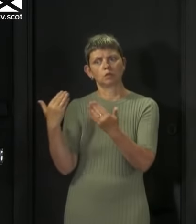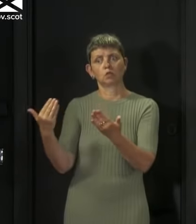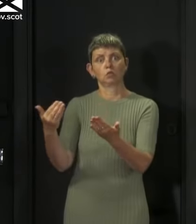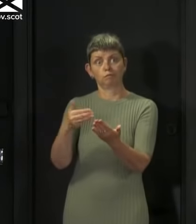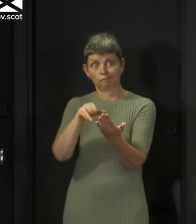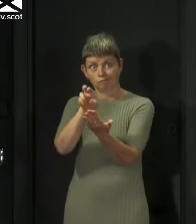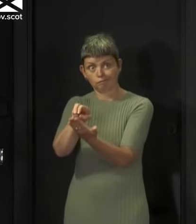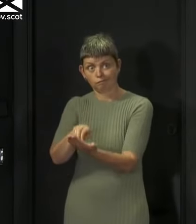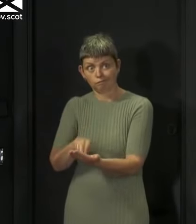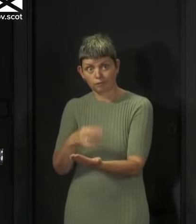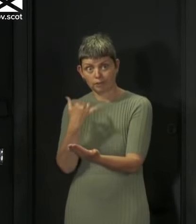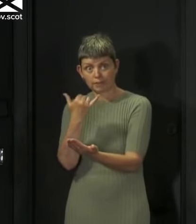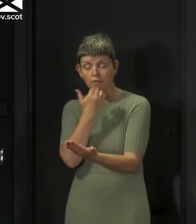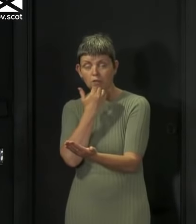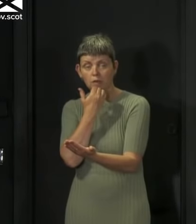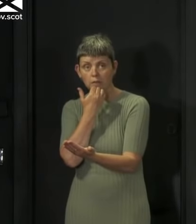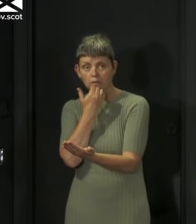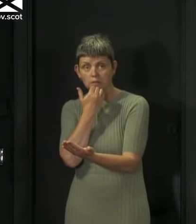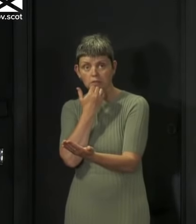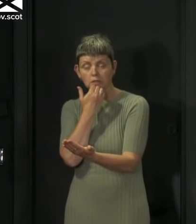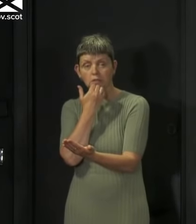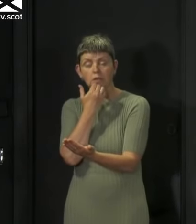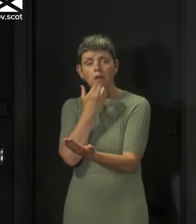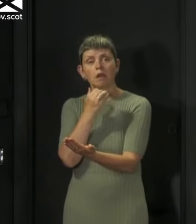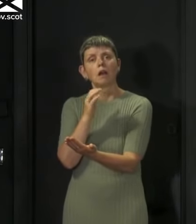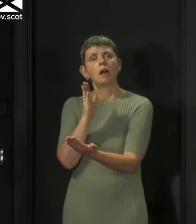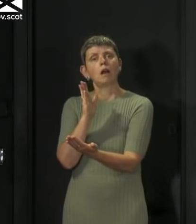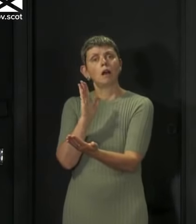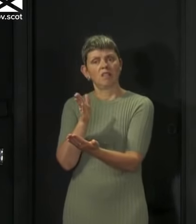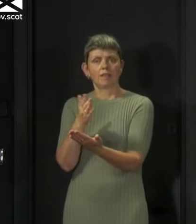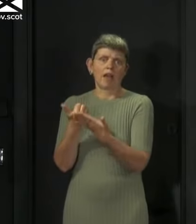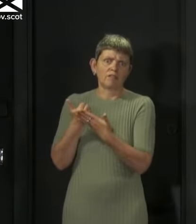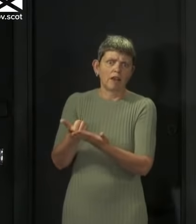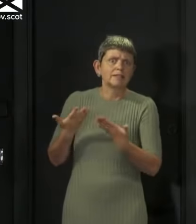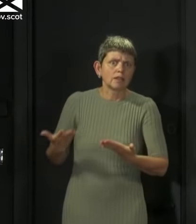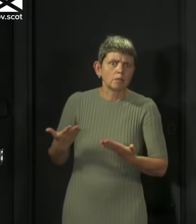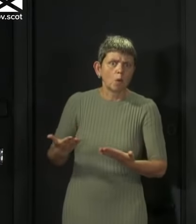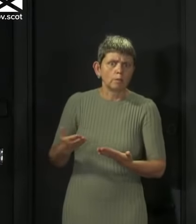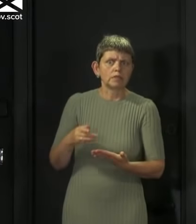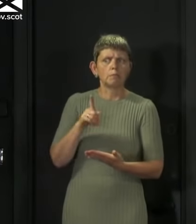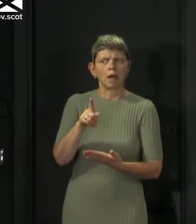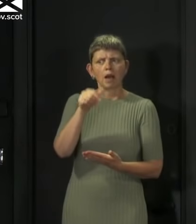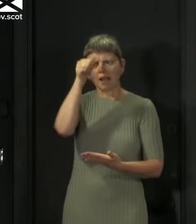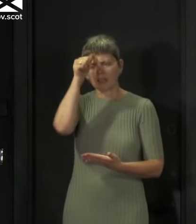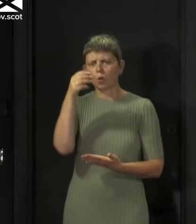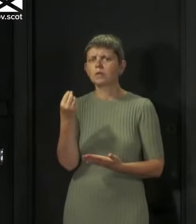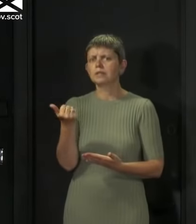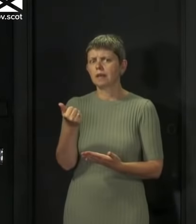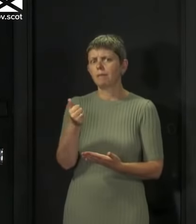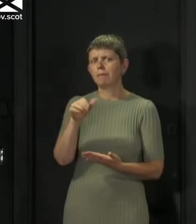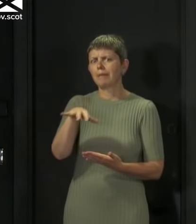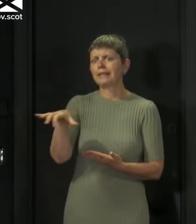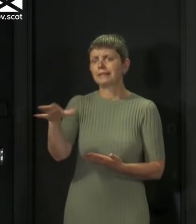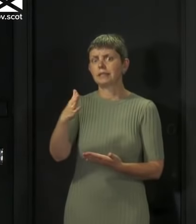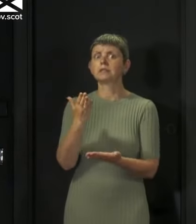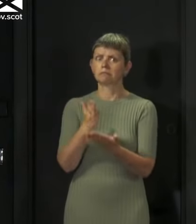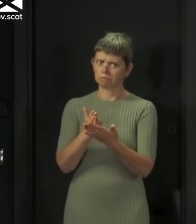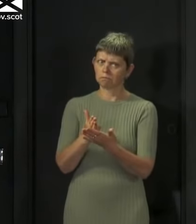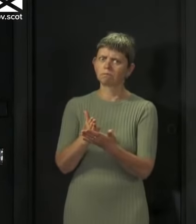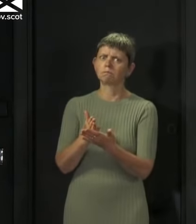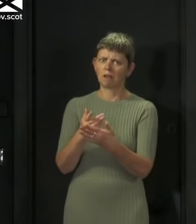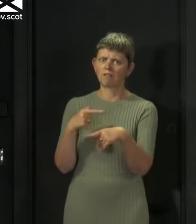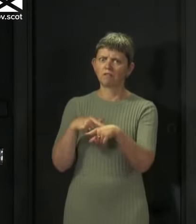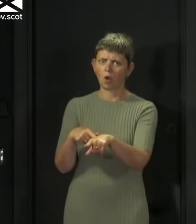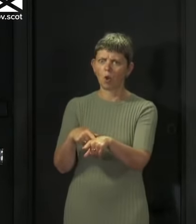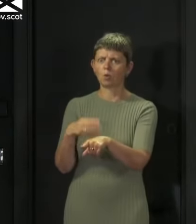are advised to do now, but I certainly anecdotally have heard varied reports of some businesses doing that assiduously, some businesses